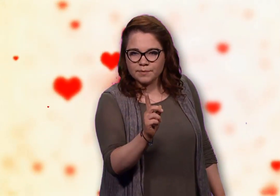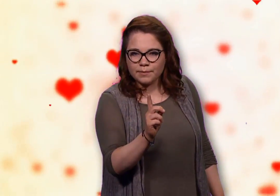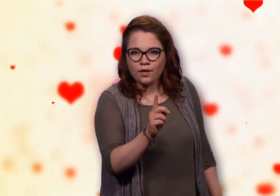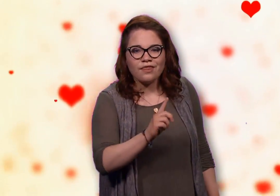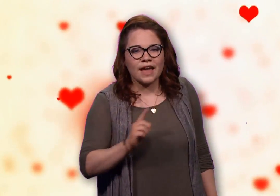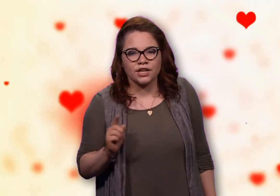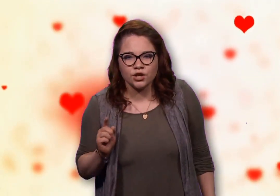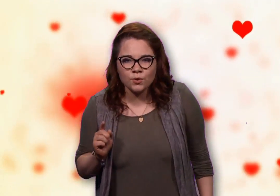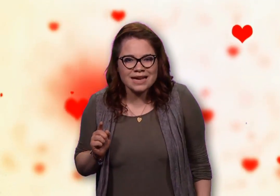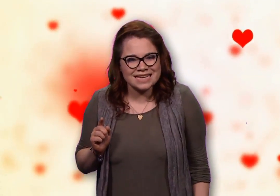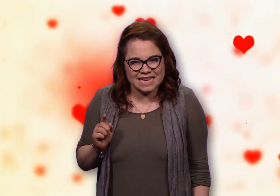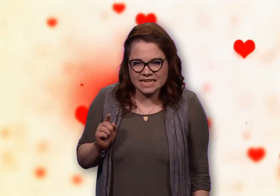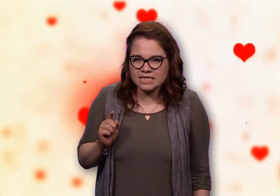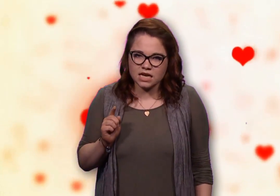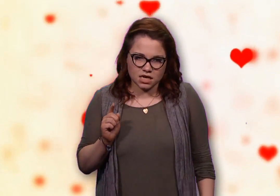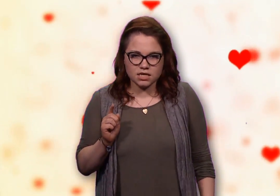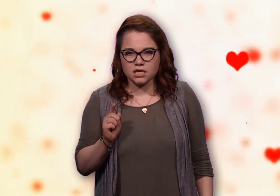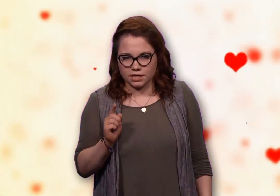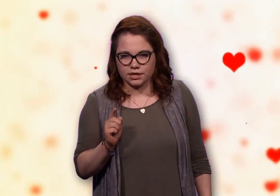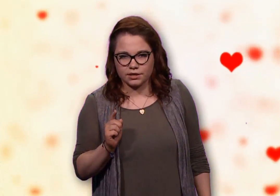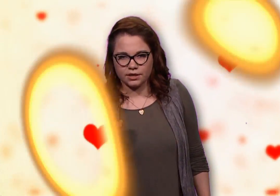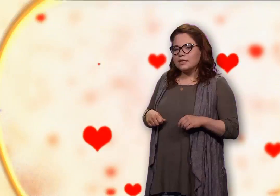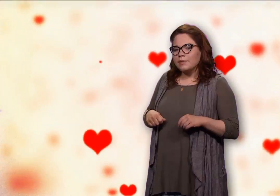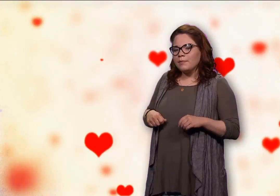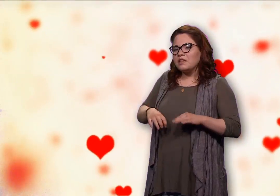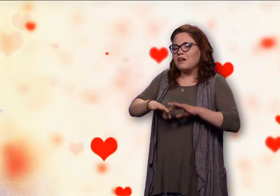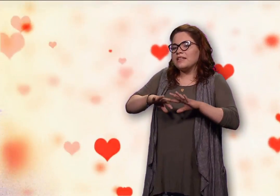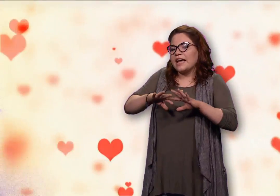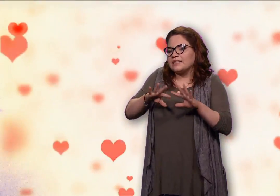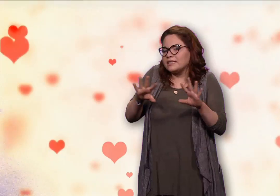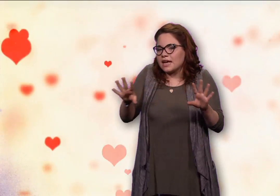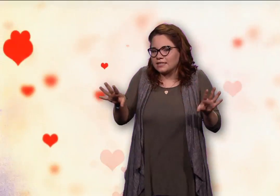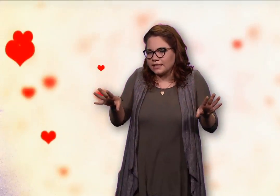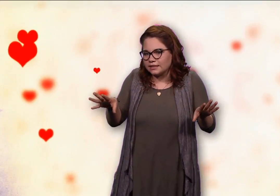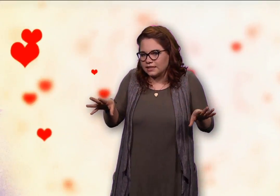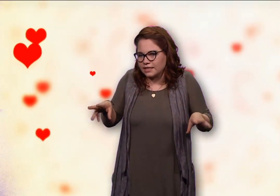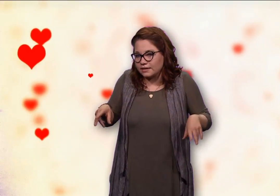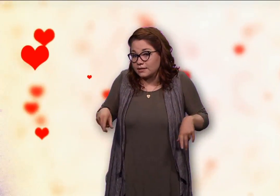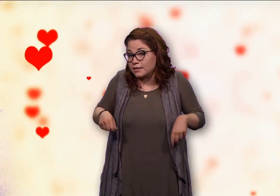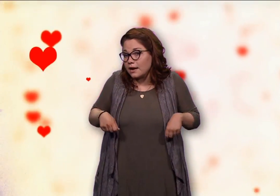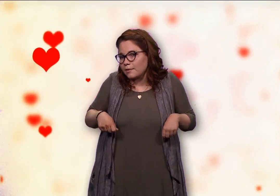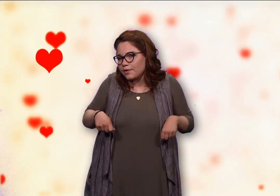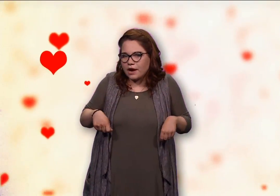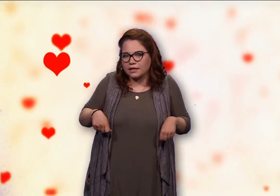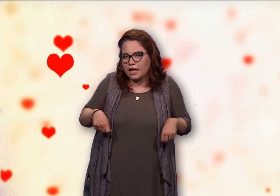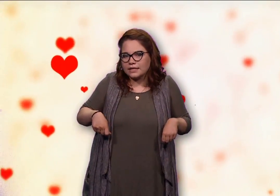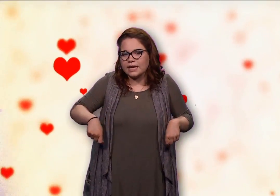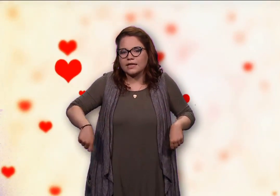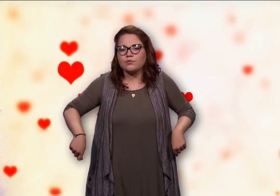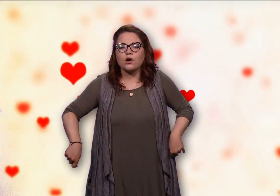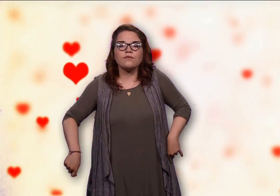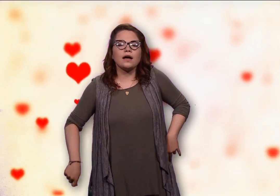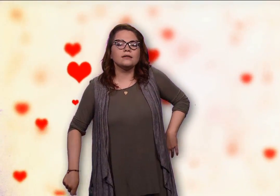people that you can't unlearn. See, people love to add saucy little details to tart up their online dating profiles.